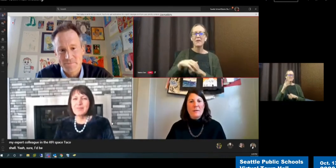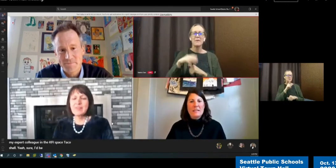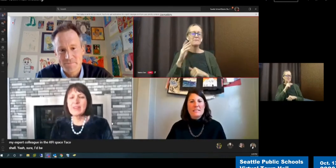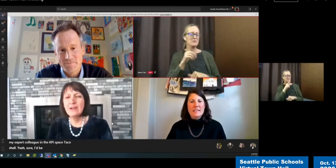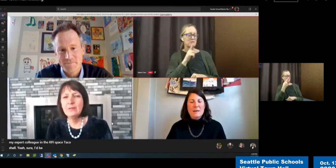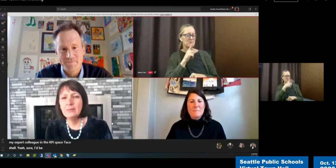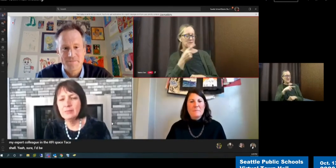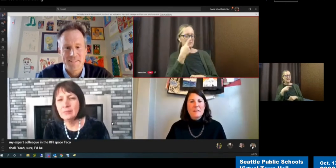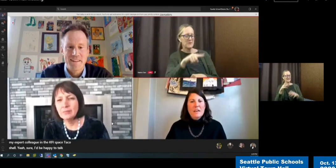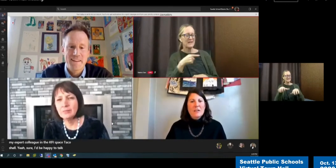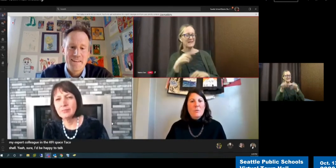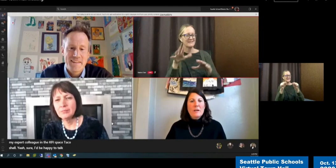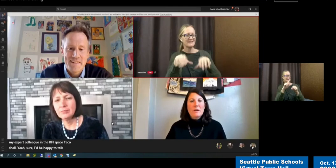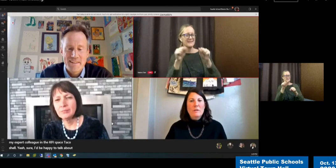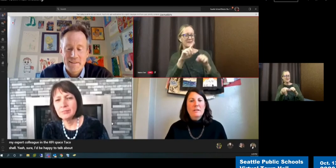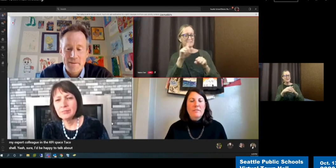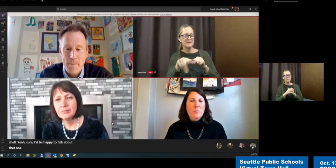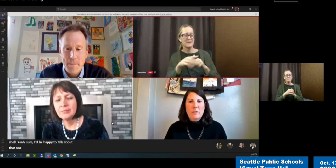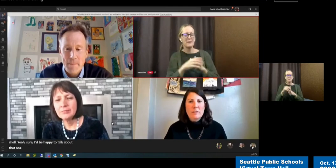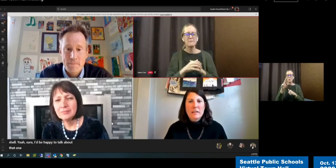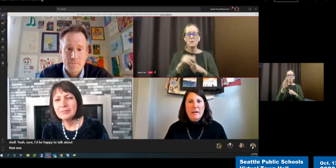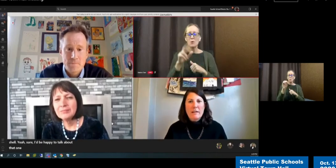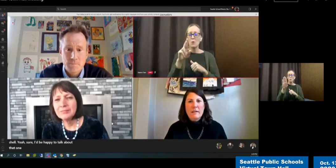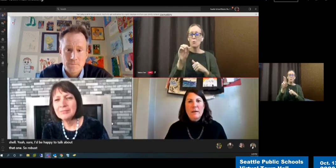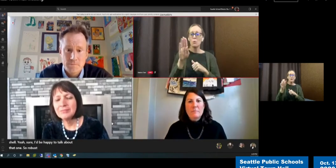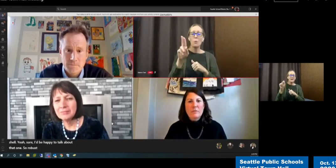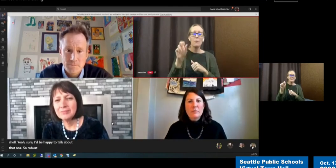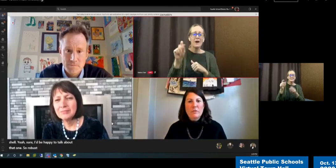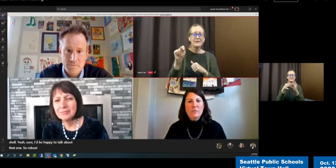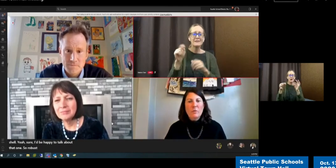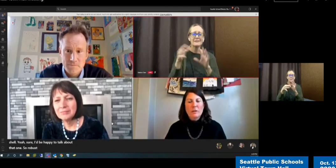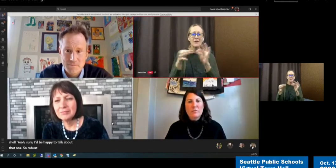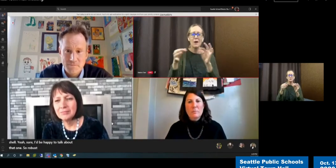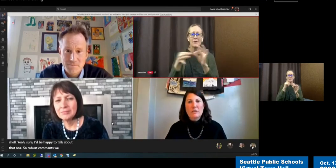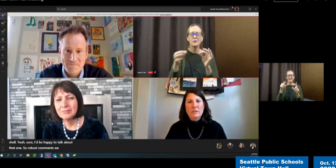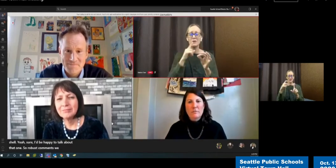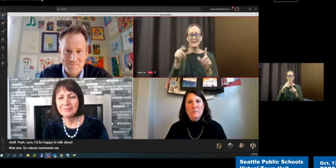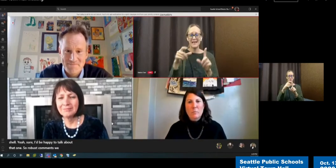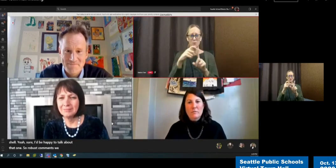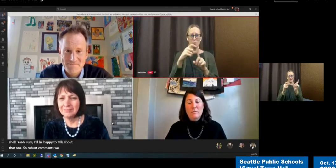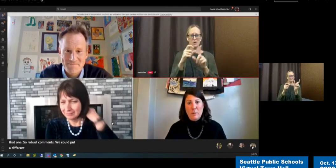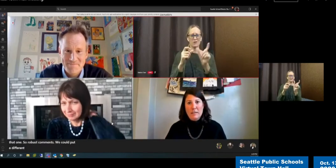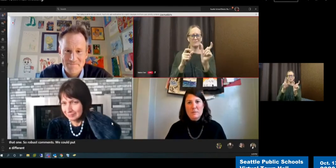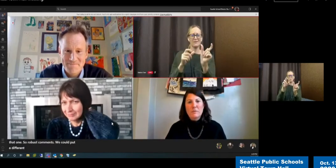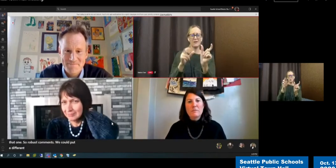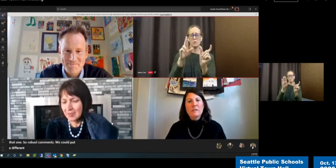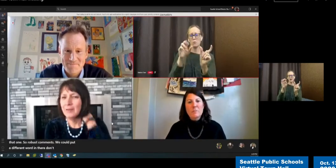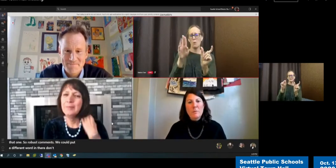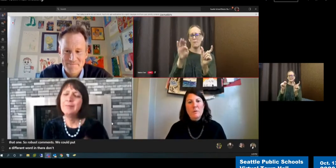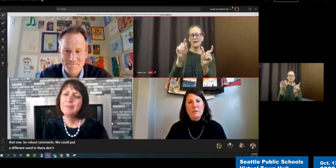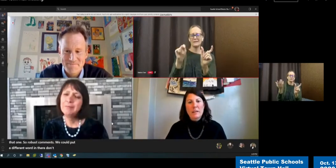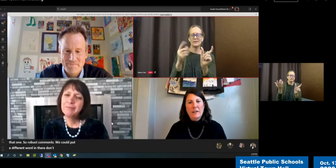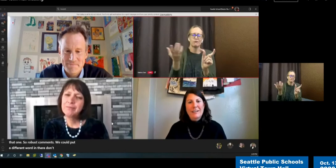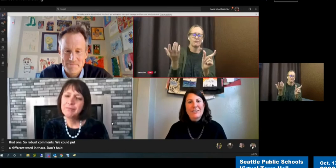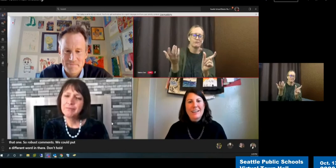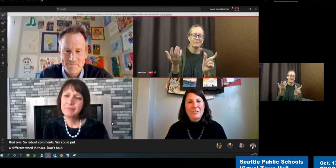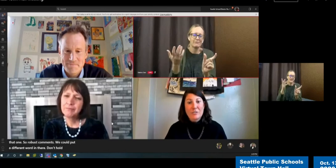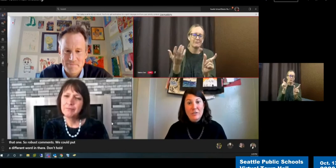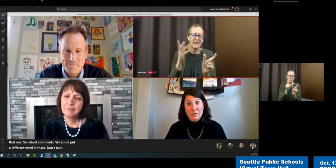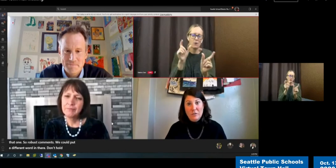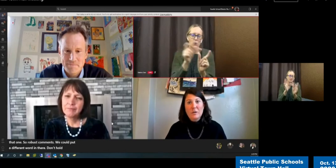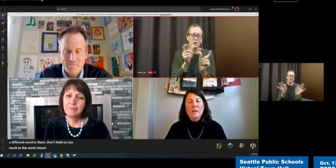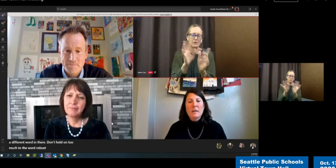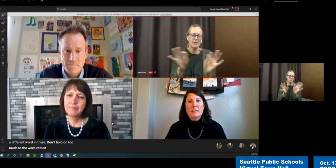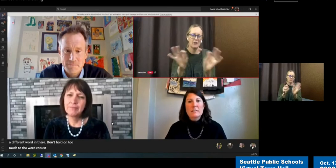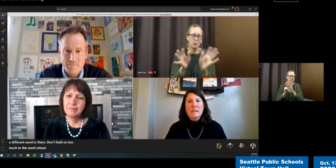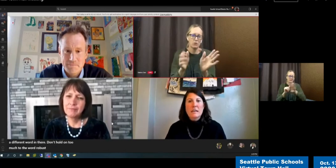comments, um, you know, we could have put a different word in there. Um, don't, don't hold on too much to the word robust, but really what we would like our educators to